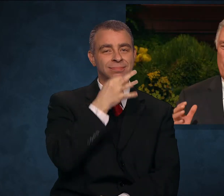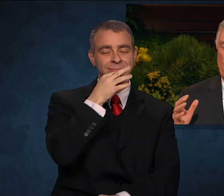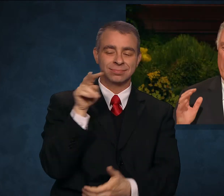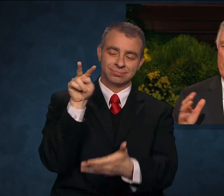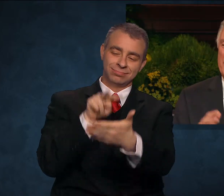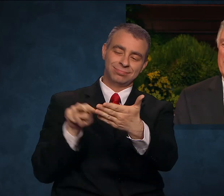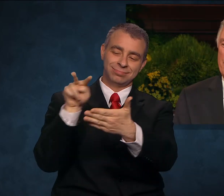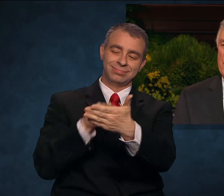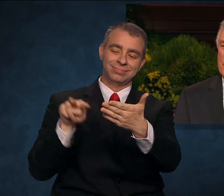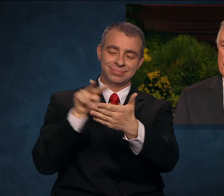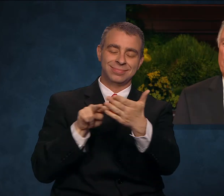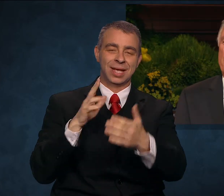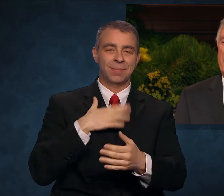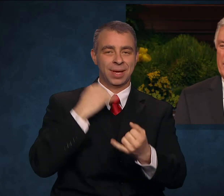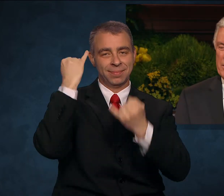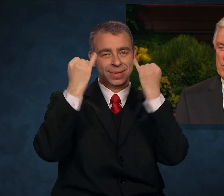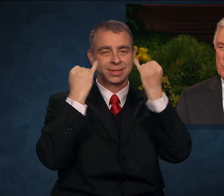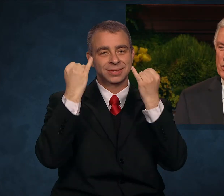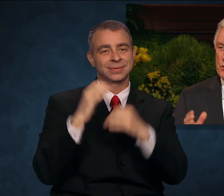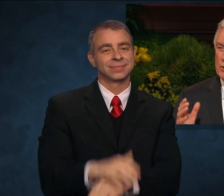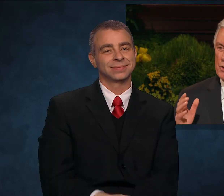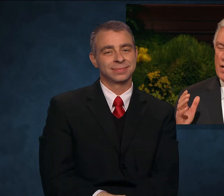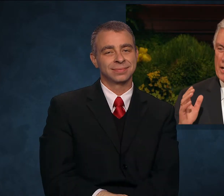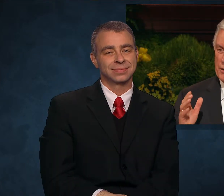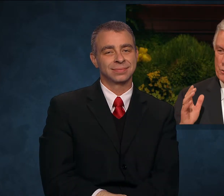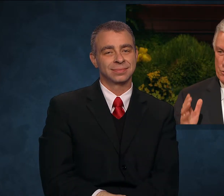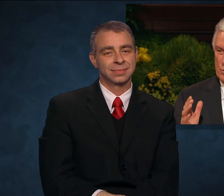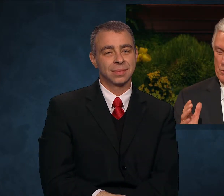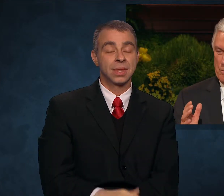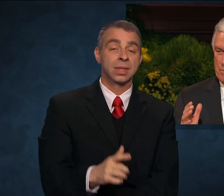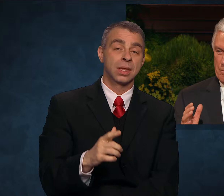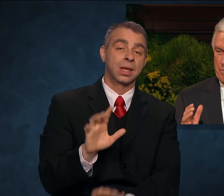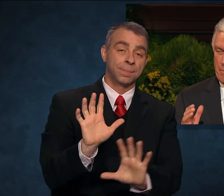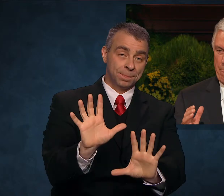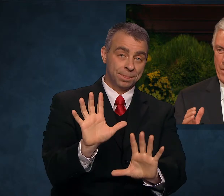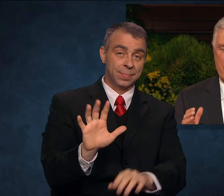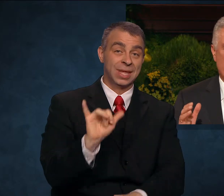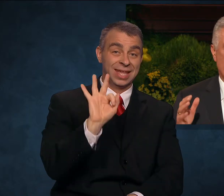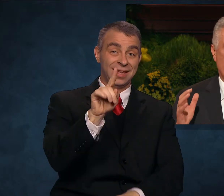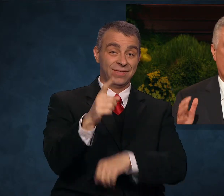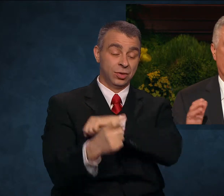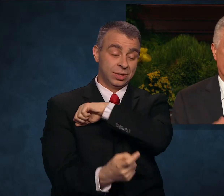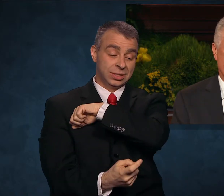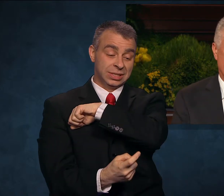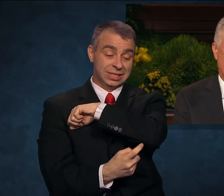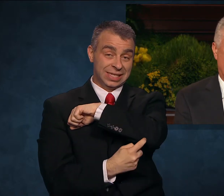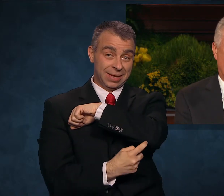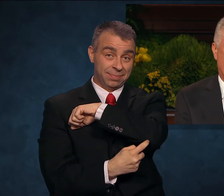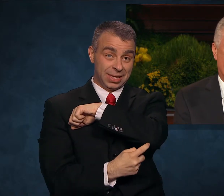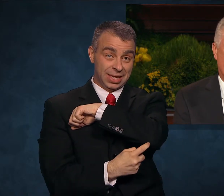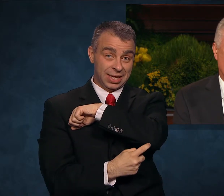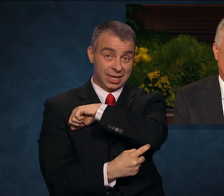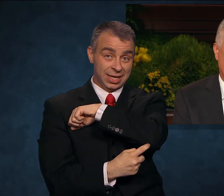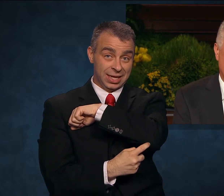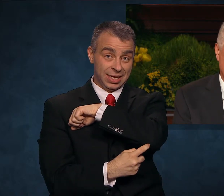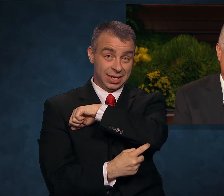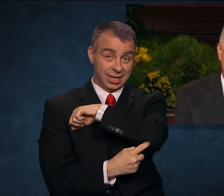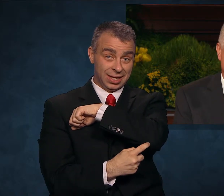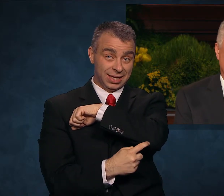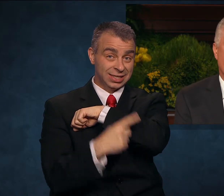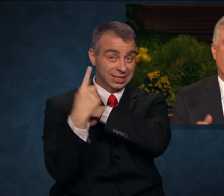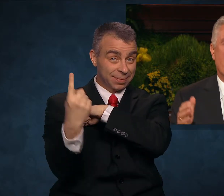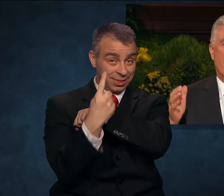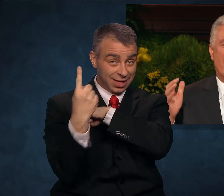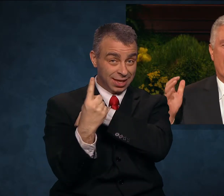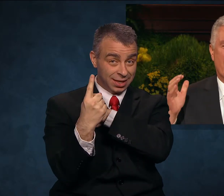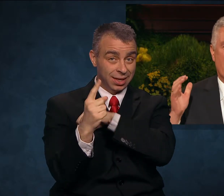When we are tempted to do things we should not do. Brethren, please